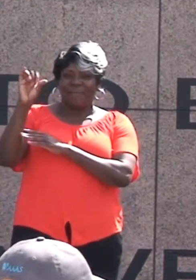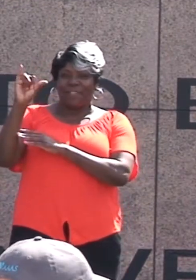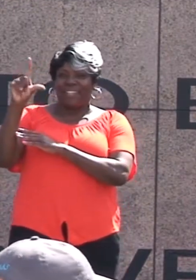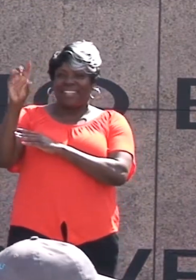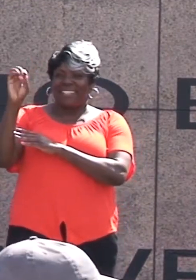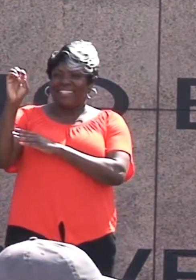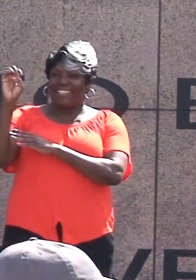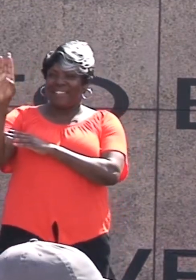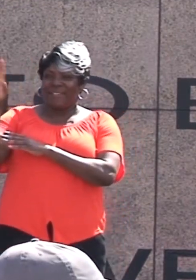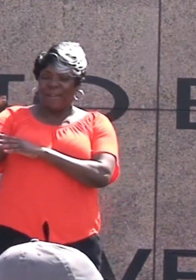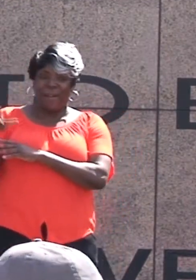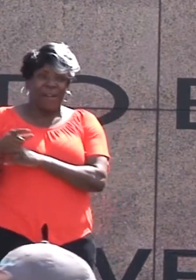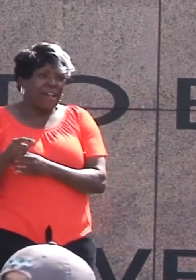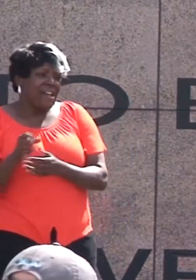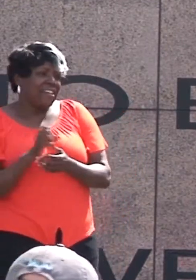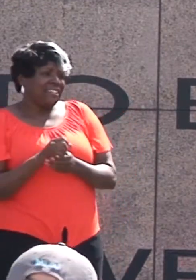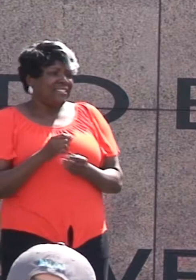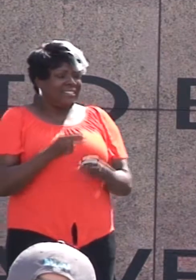And she wrote it